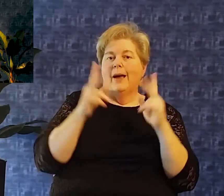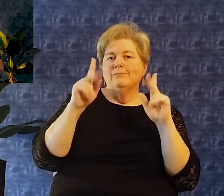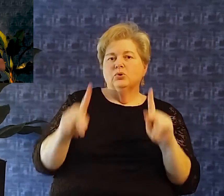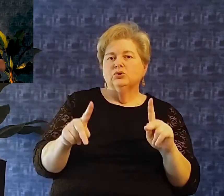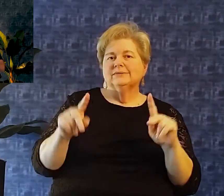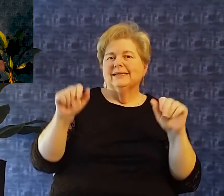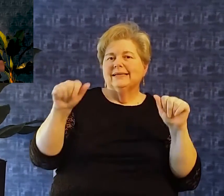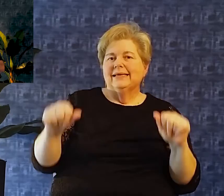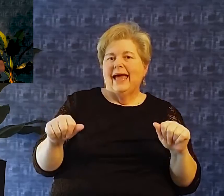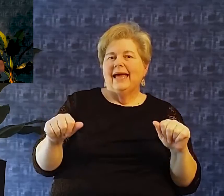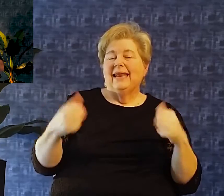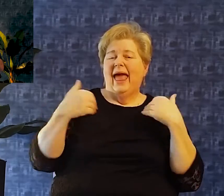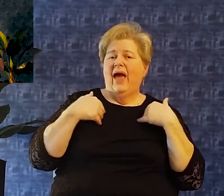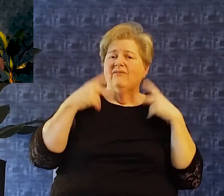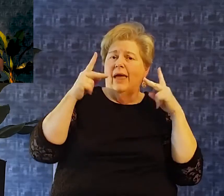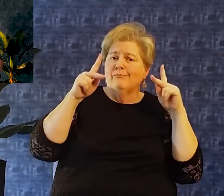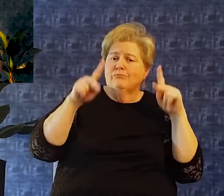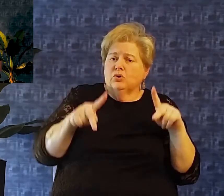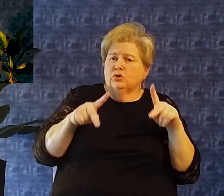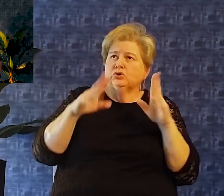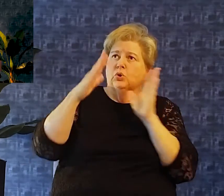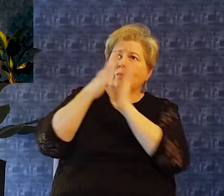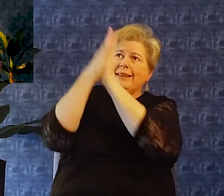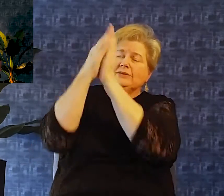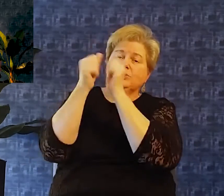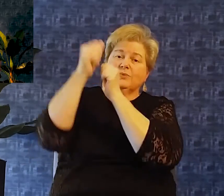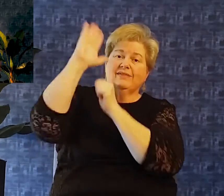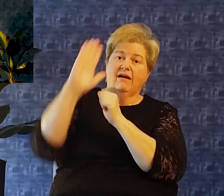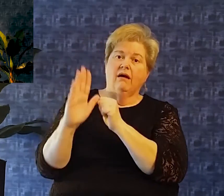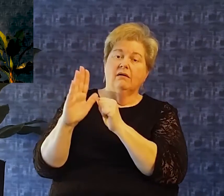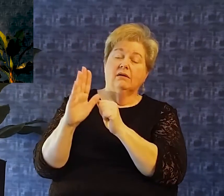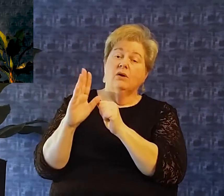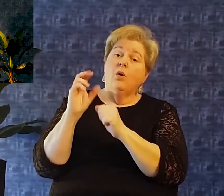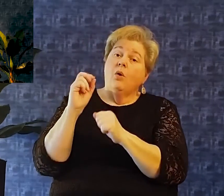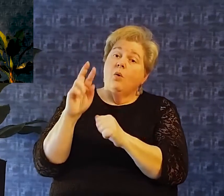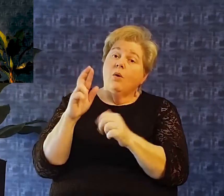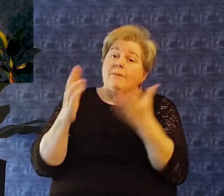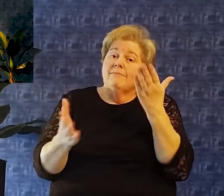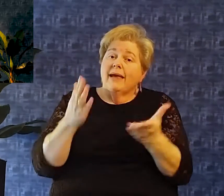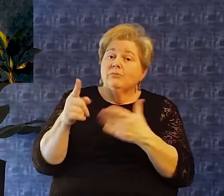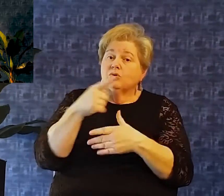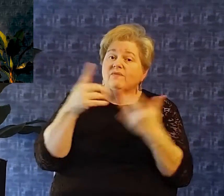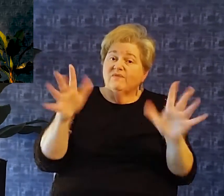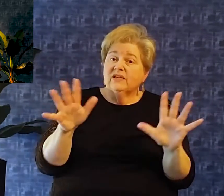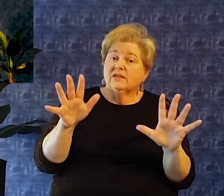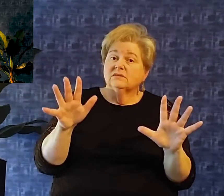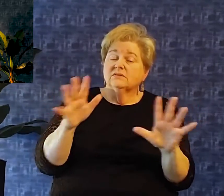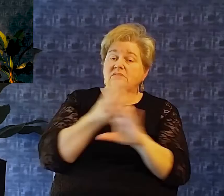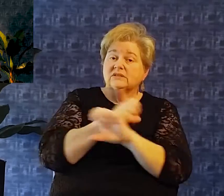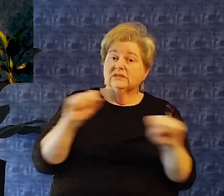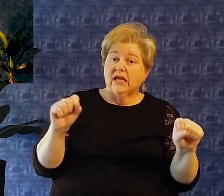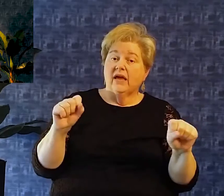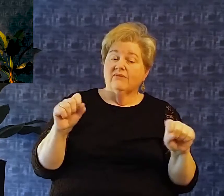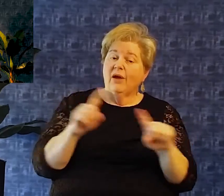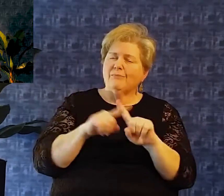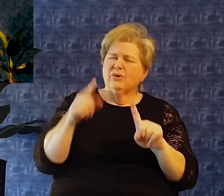a believer and you have forgotten what god has forgiven you from And I would argue that even a very